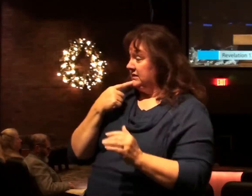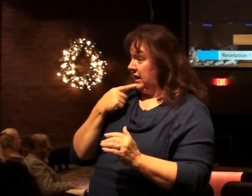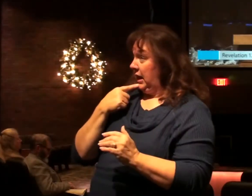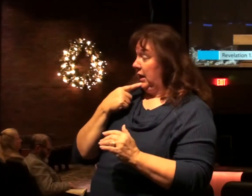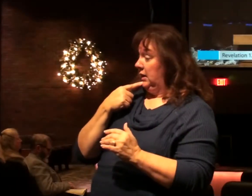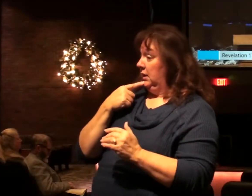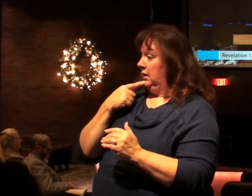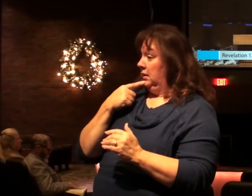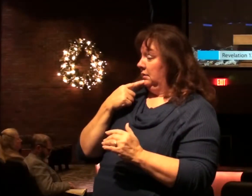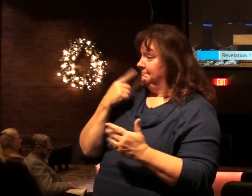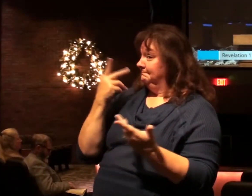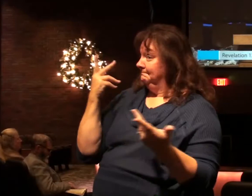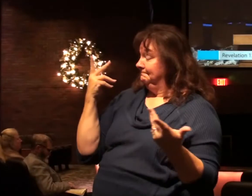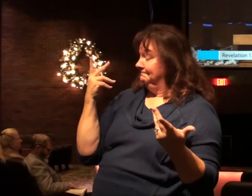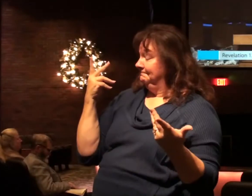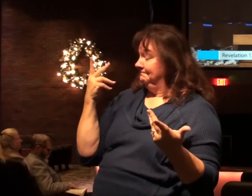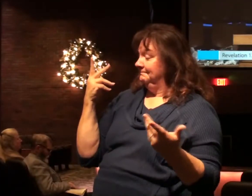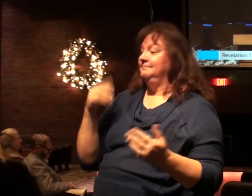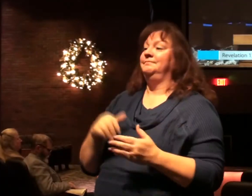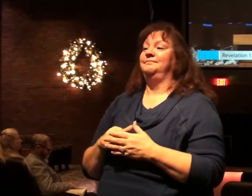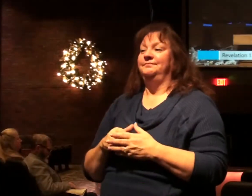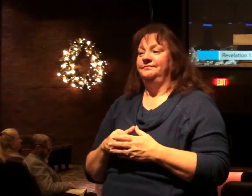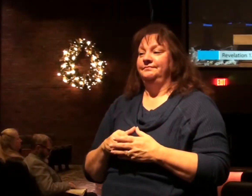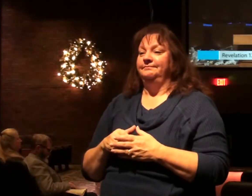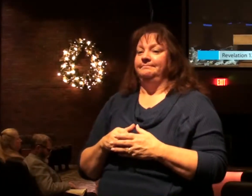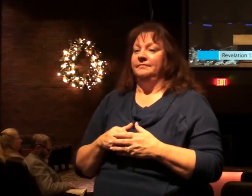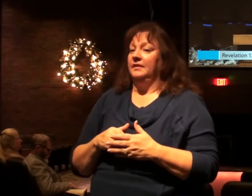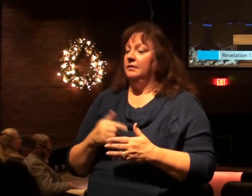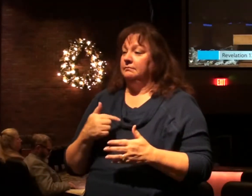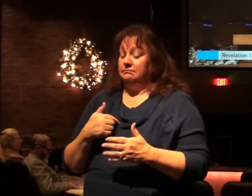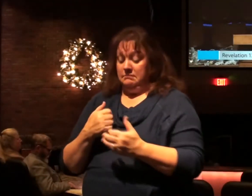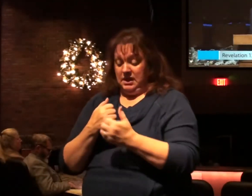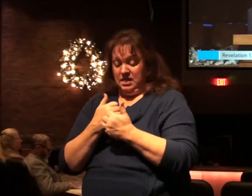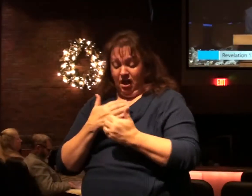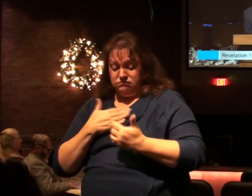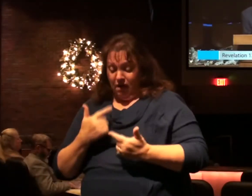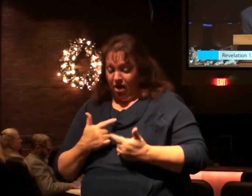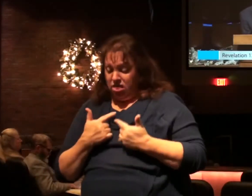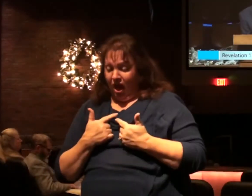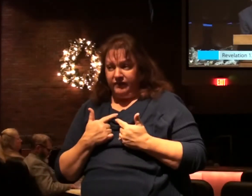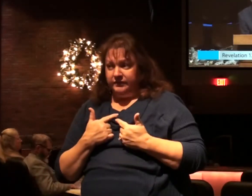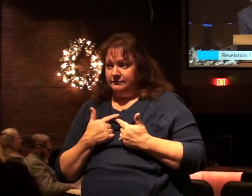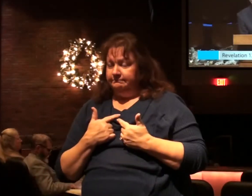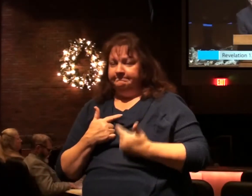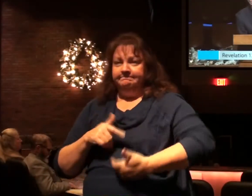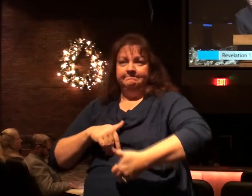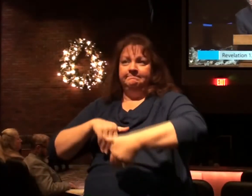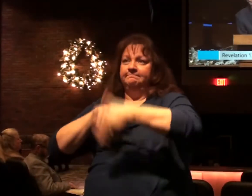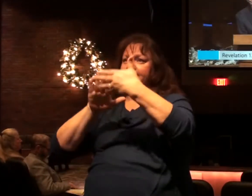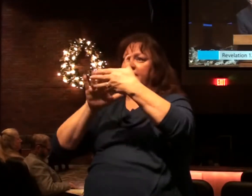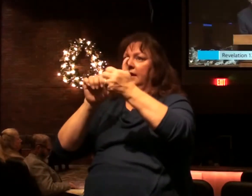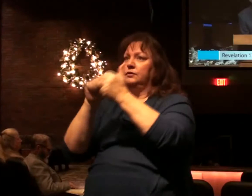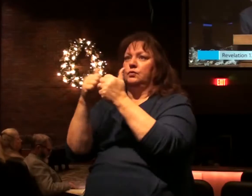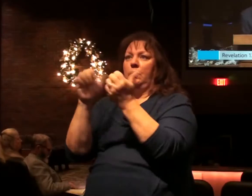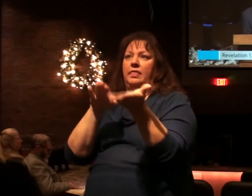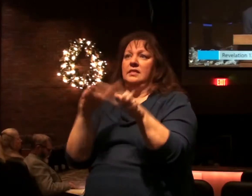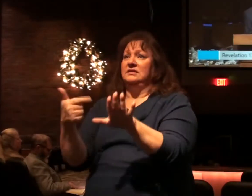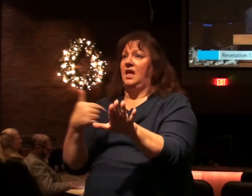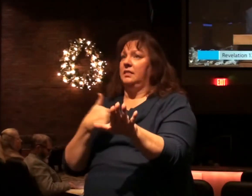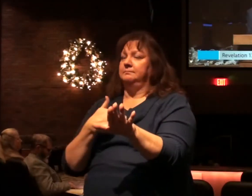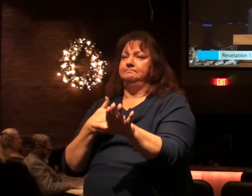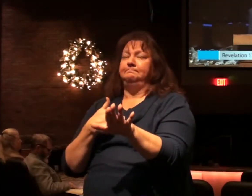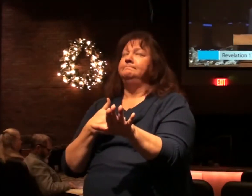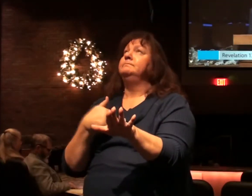And where it goes. That overcomes them. They didn't want their life even when faced with death.